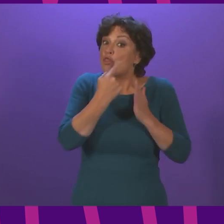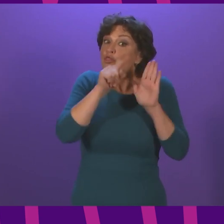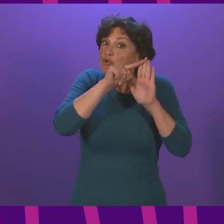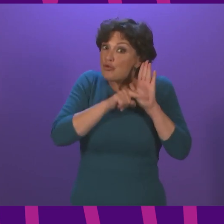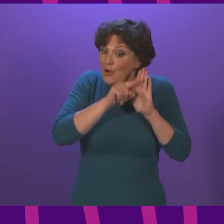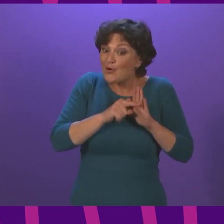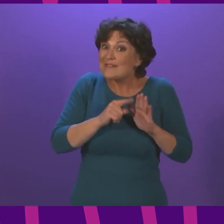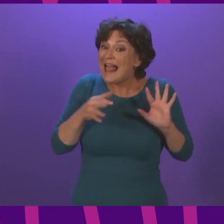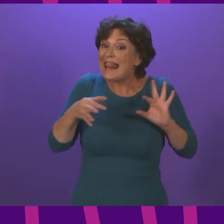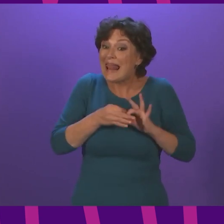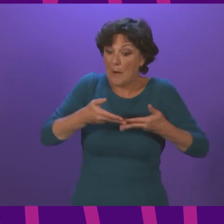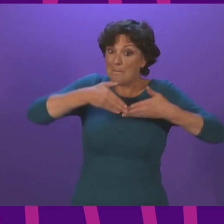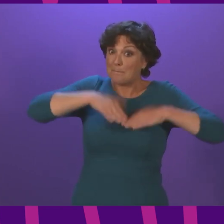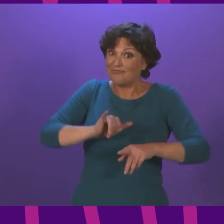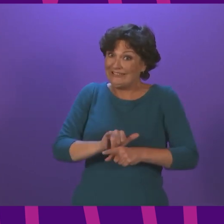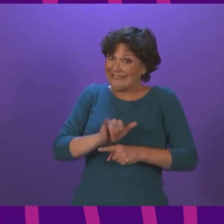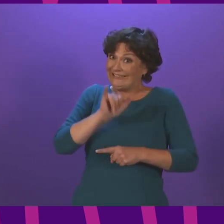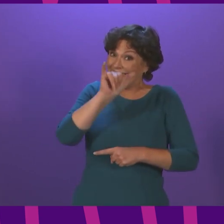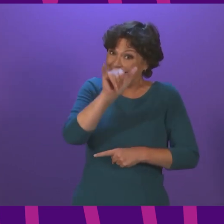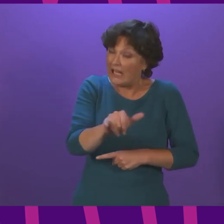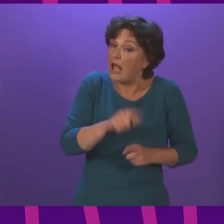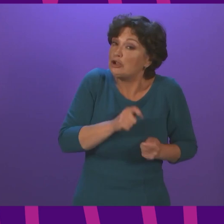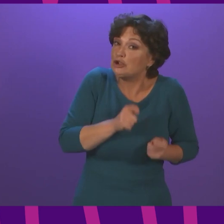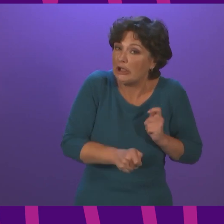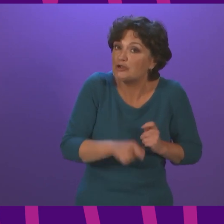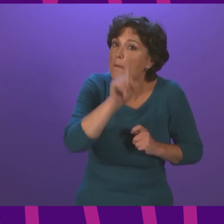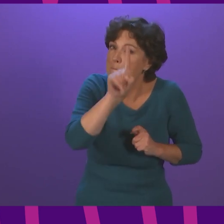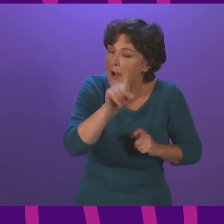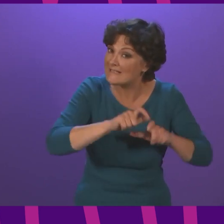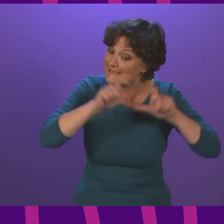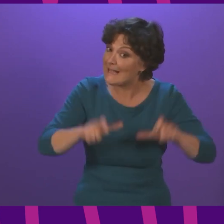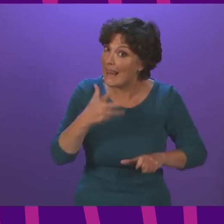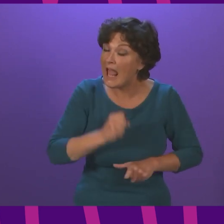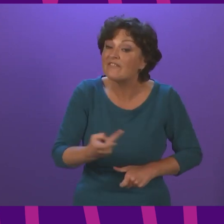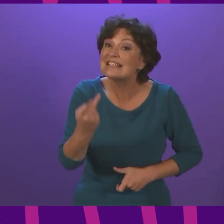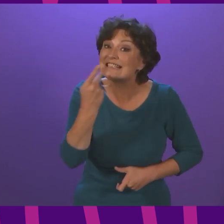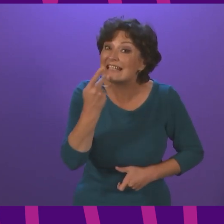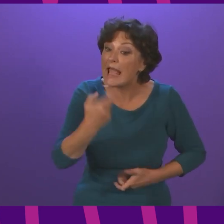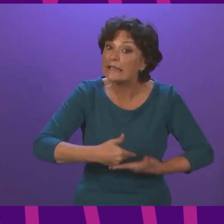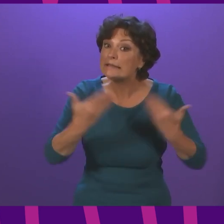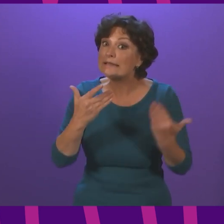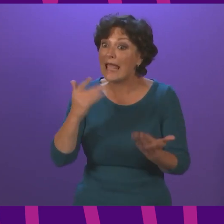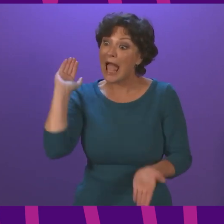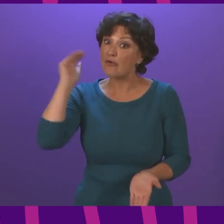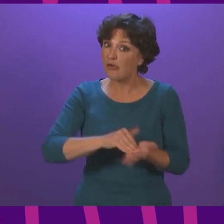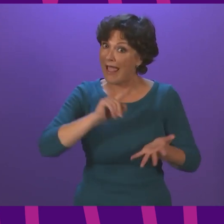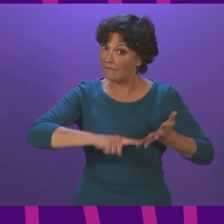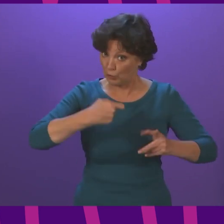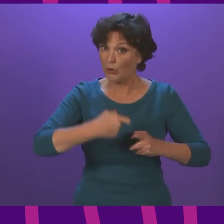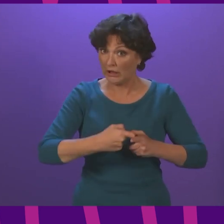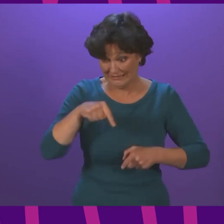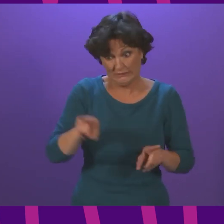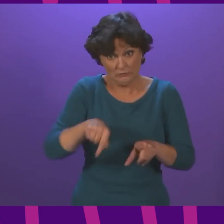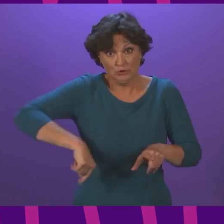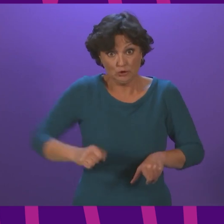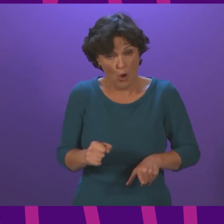requirement at this stage for passengers to take a COVID test on the second day after their arrival here. This test must